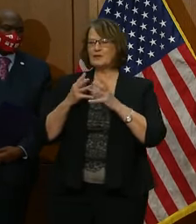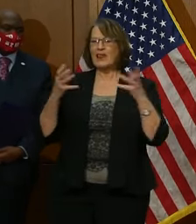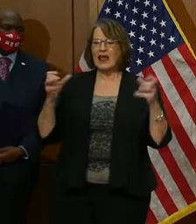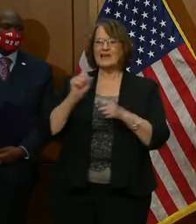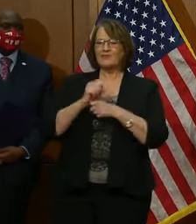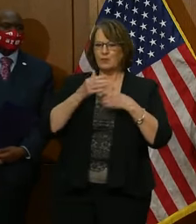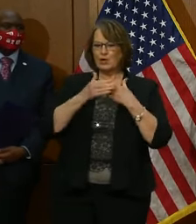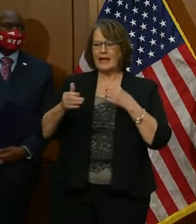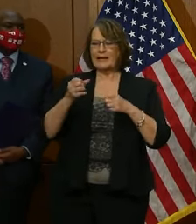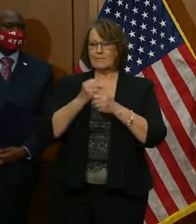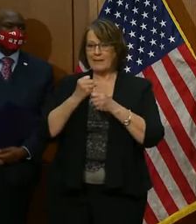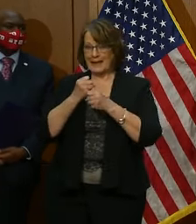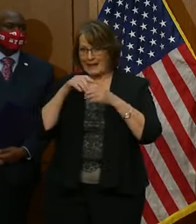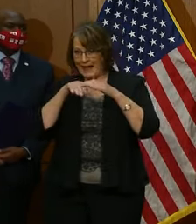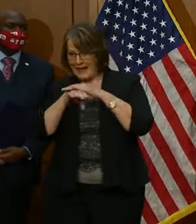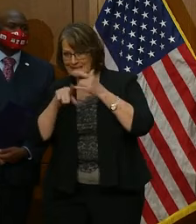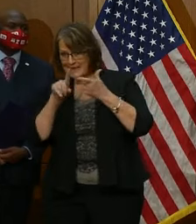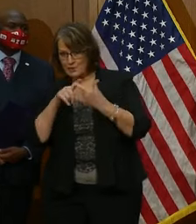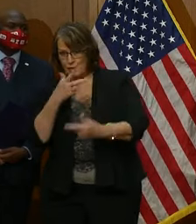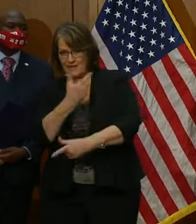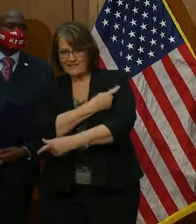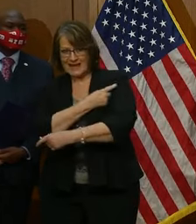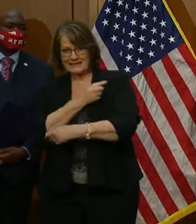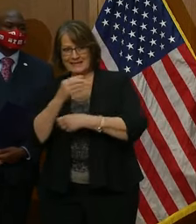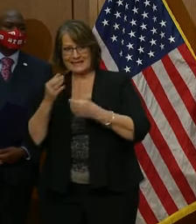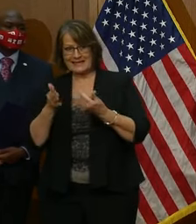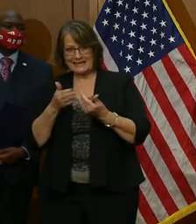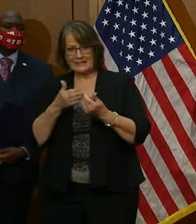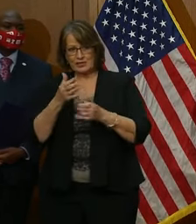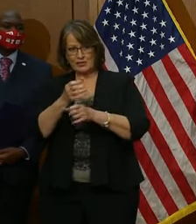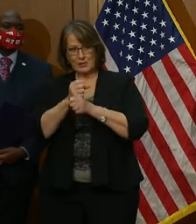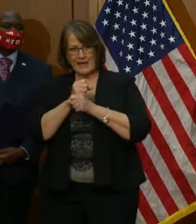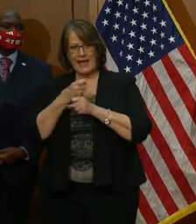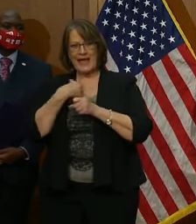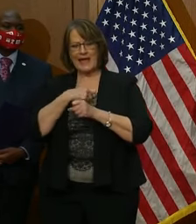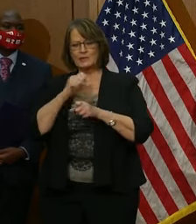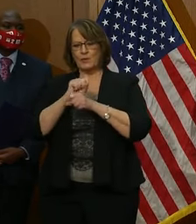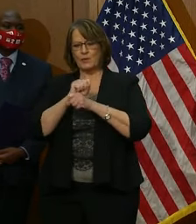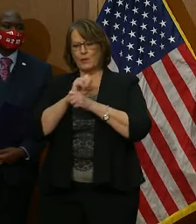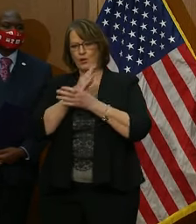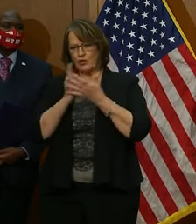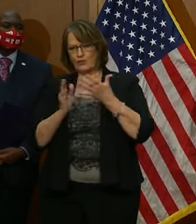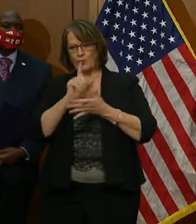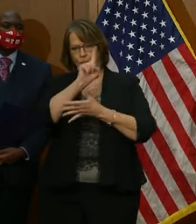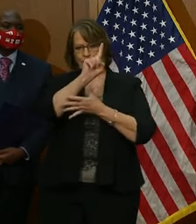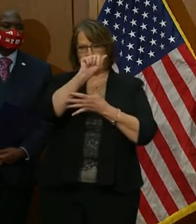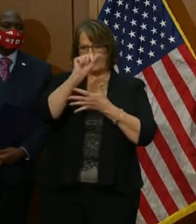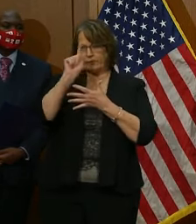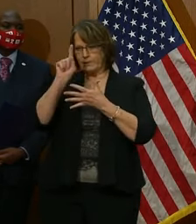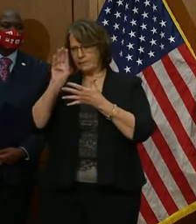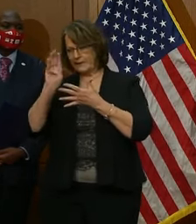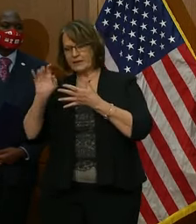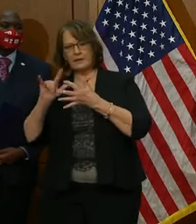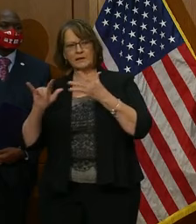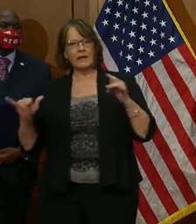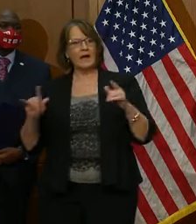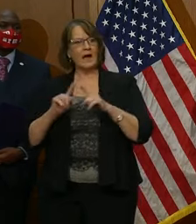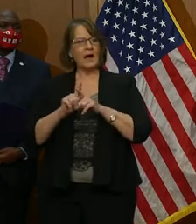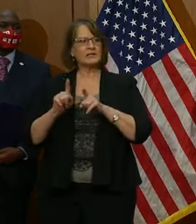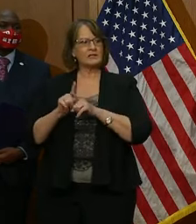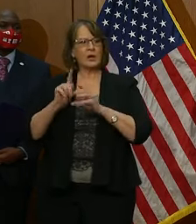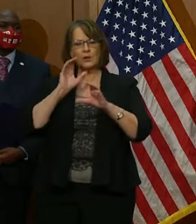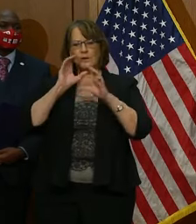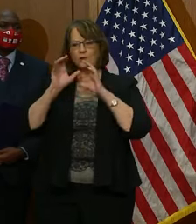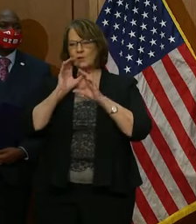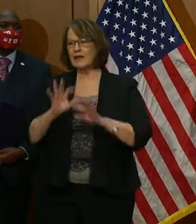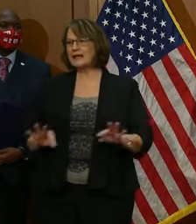to vaccine more available as we work through the tier groups, but also in communicating the importance and the need